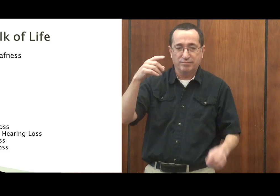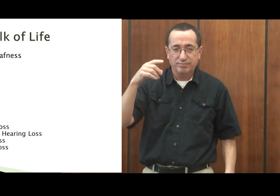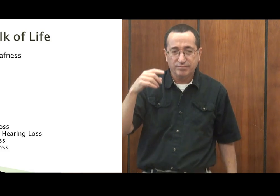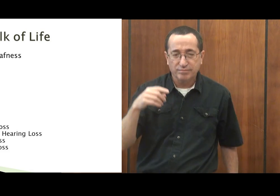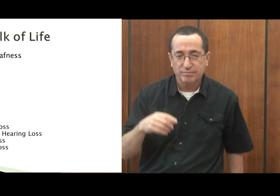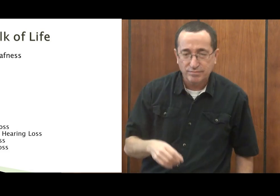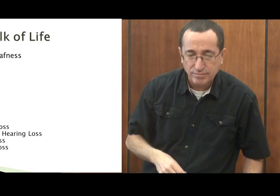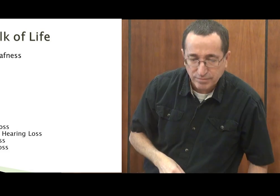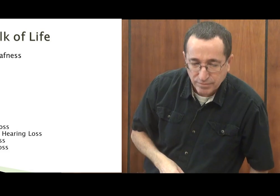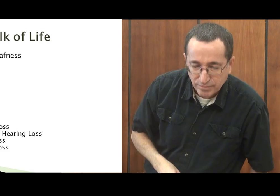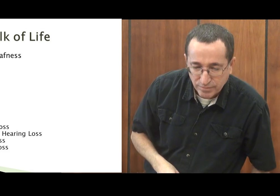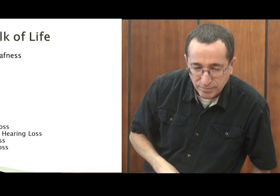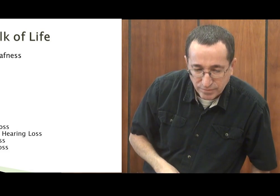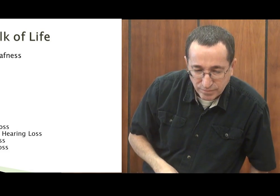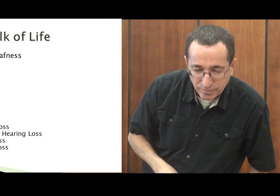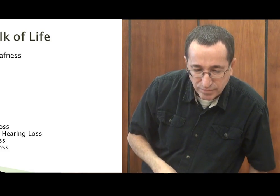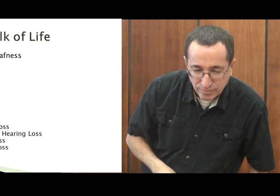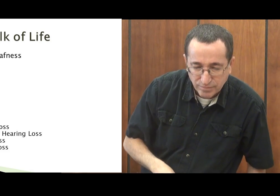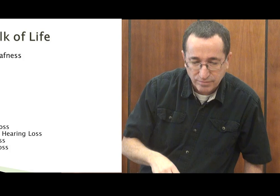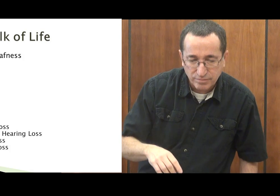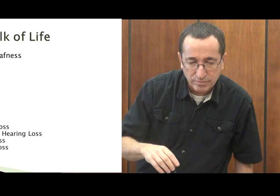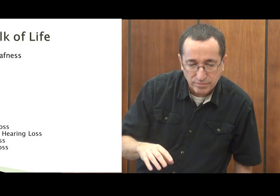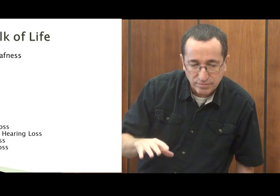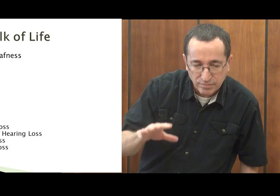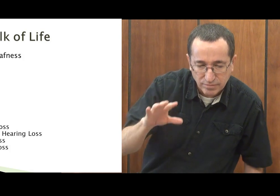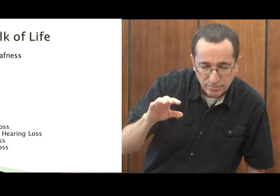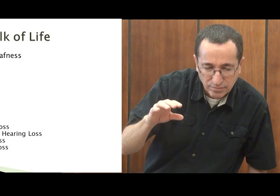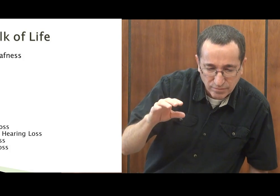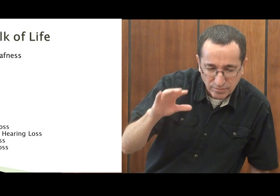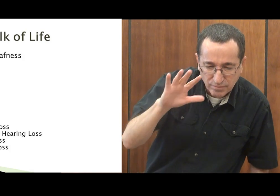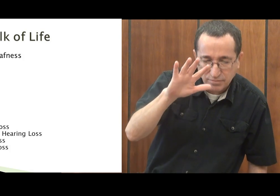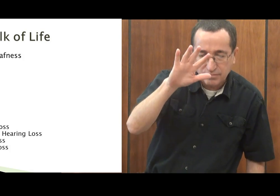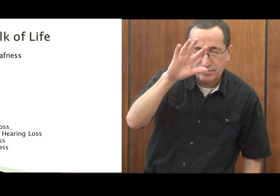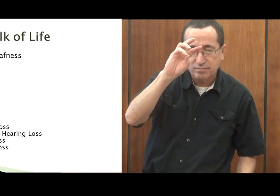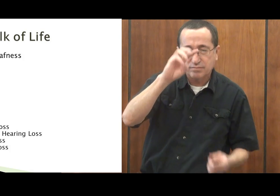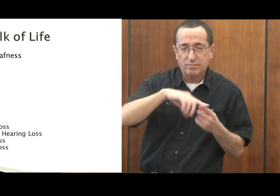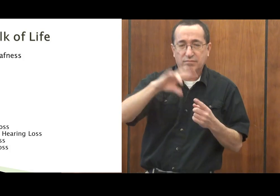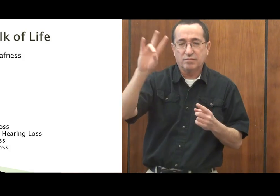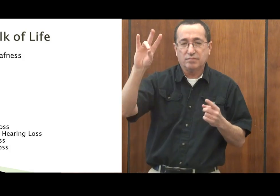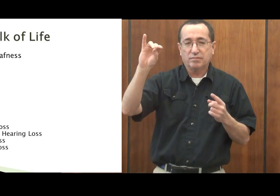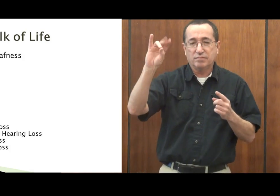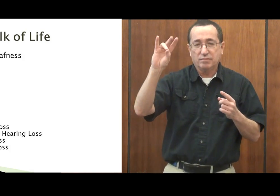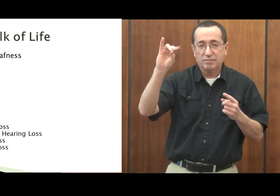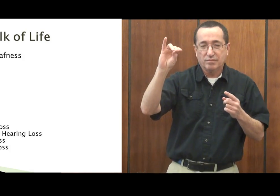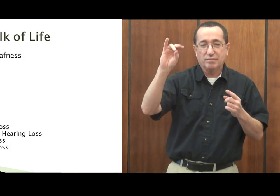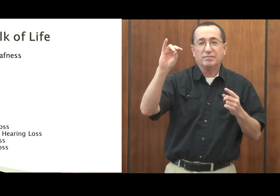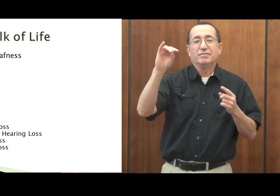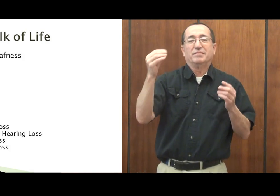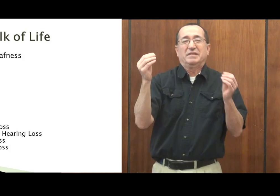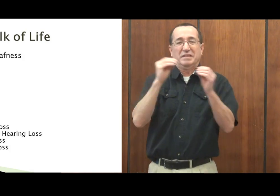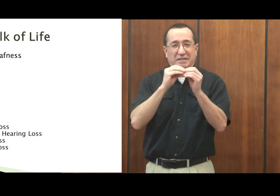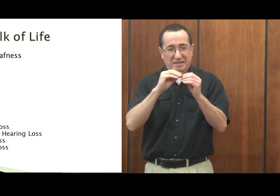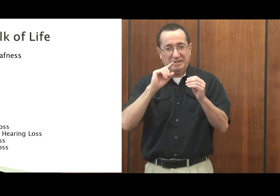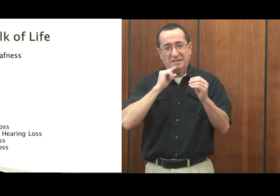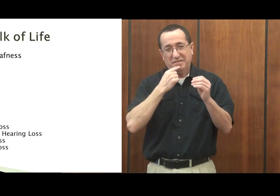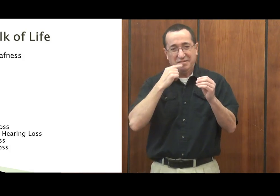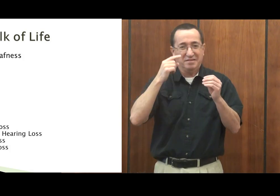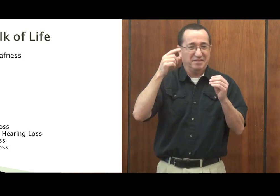Those decibel levels are 56 to 70. This is